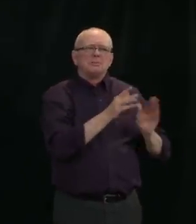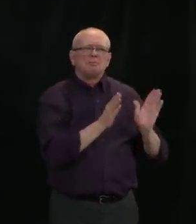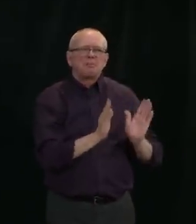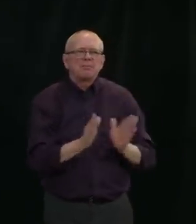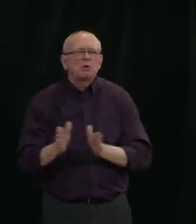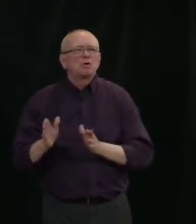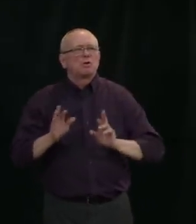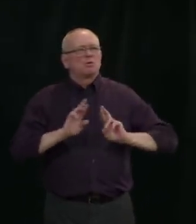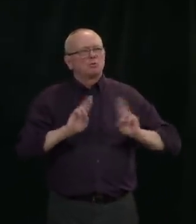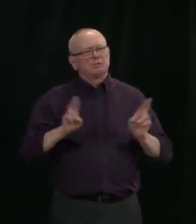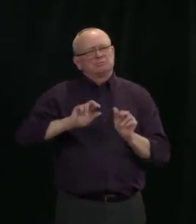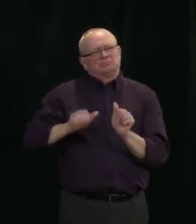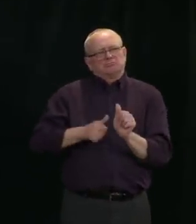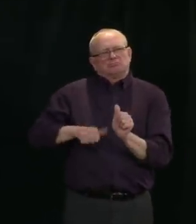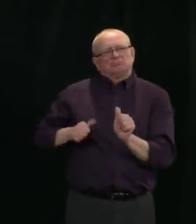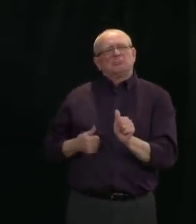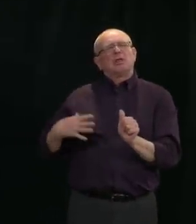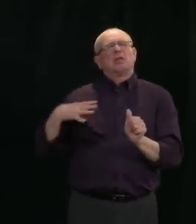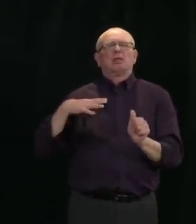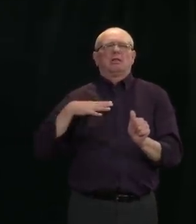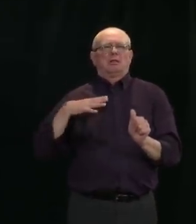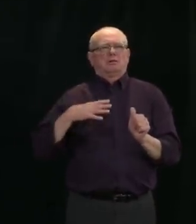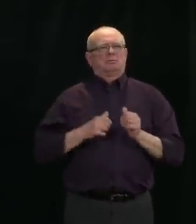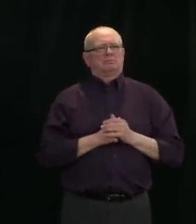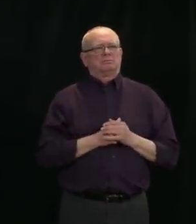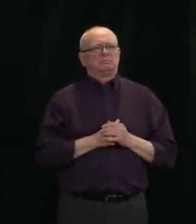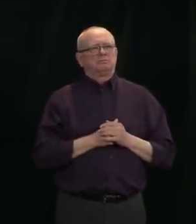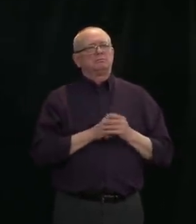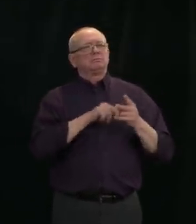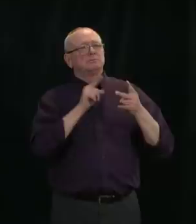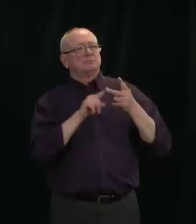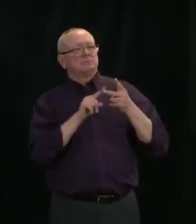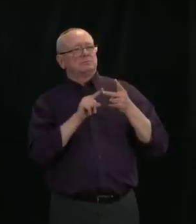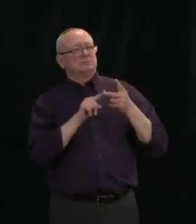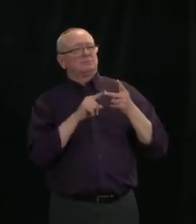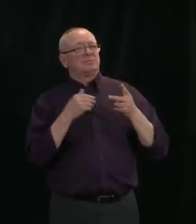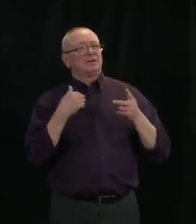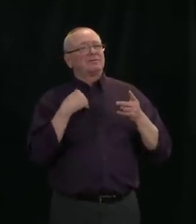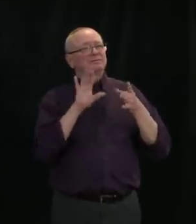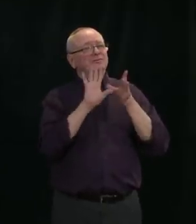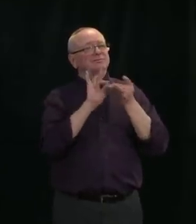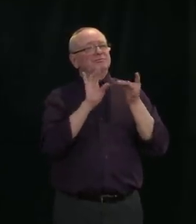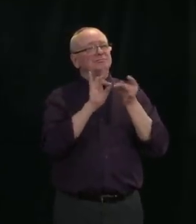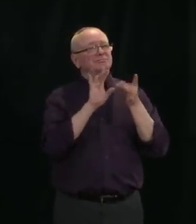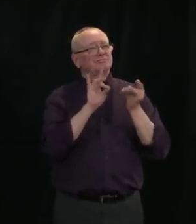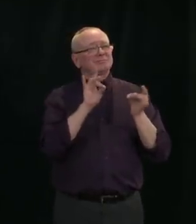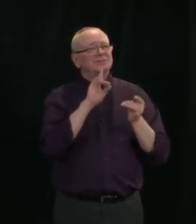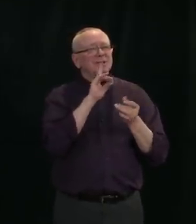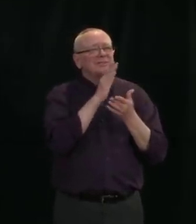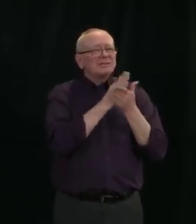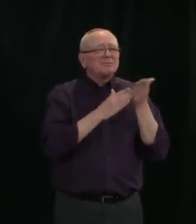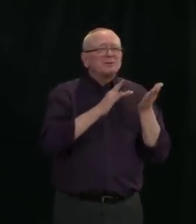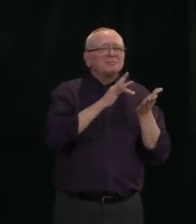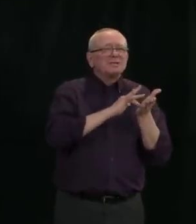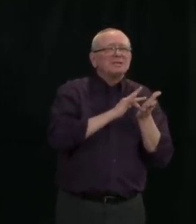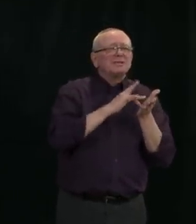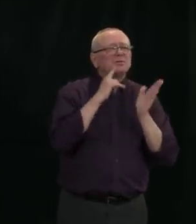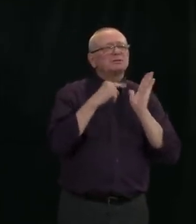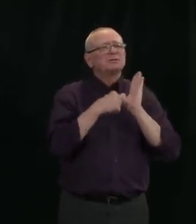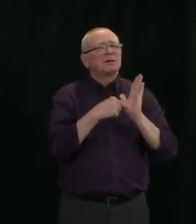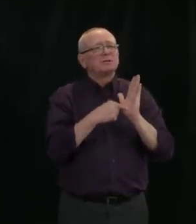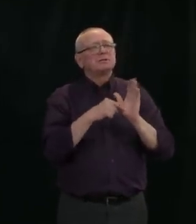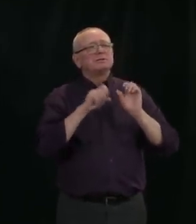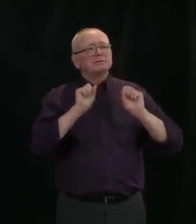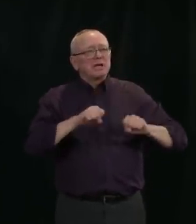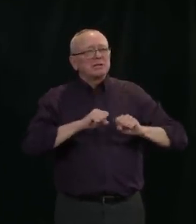other medications that I spoke about earlier this week, there are some medications, for example, some anti-malarial medications that are also used